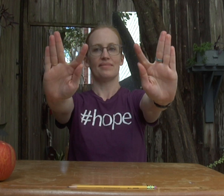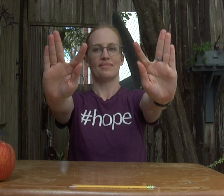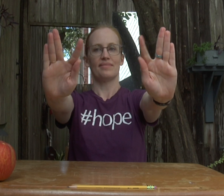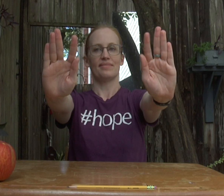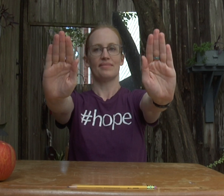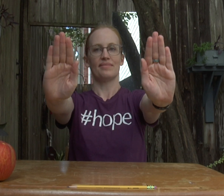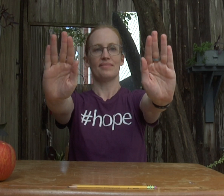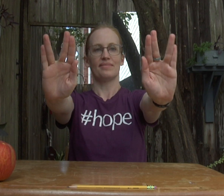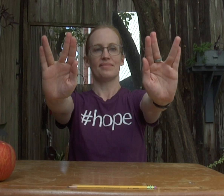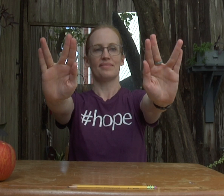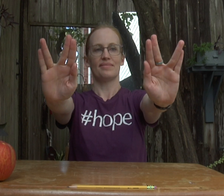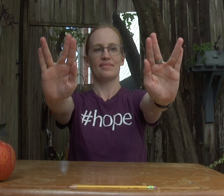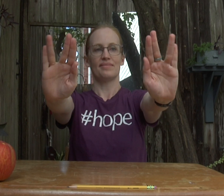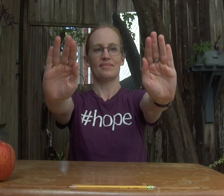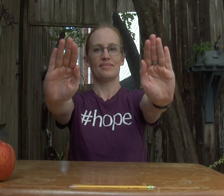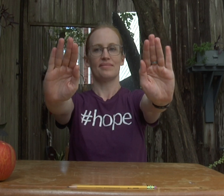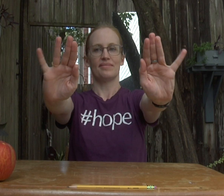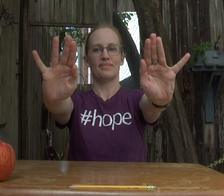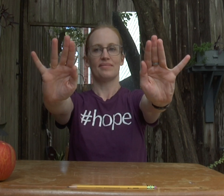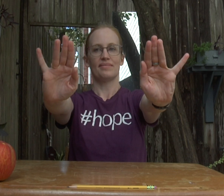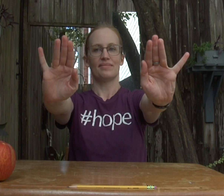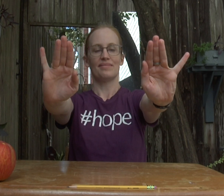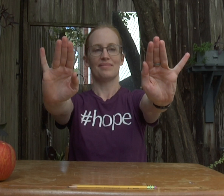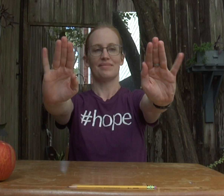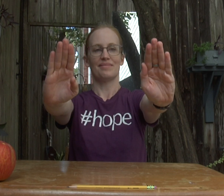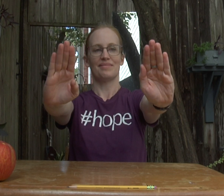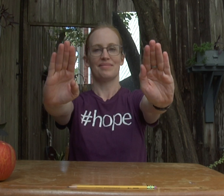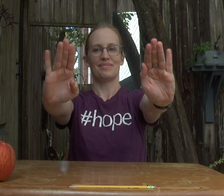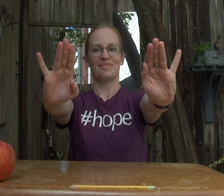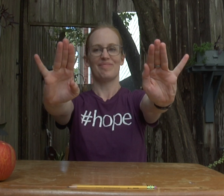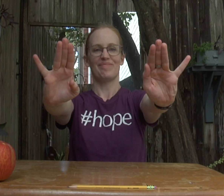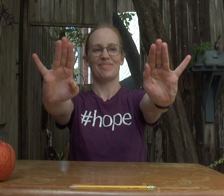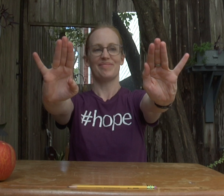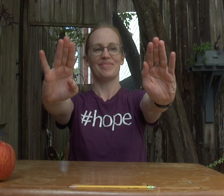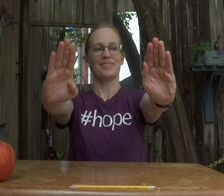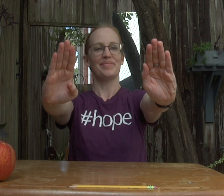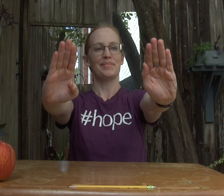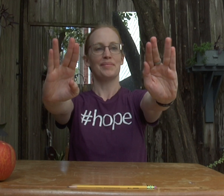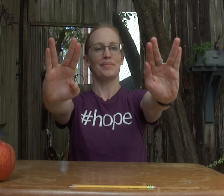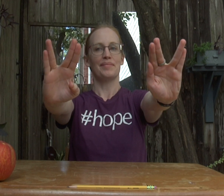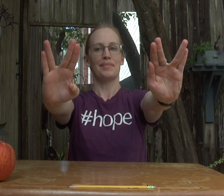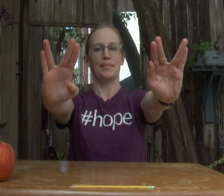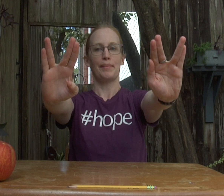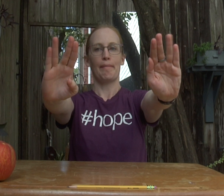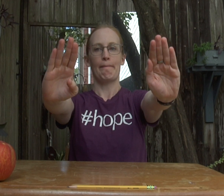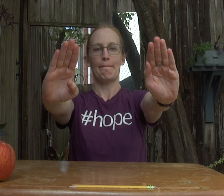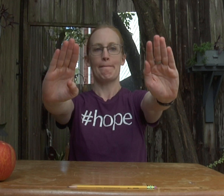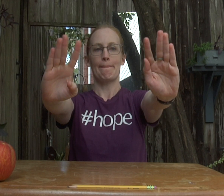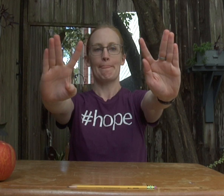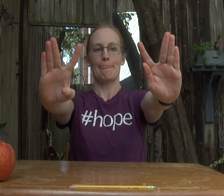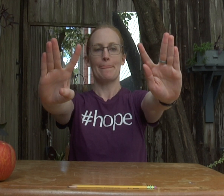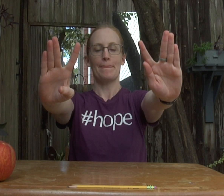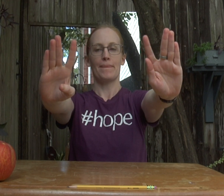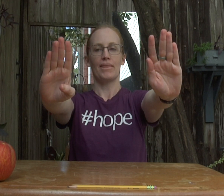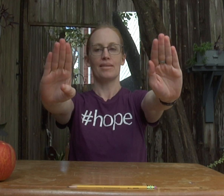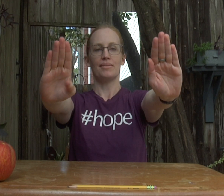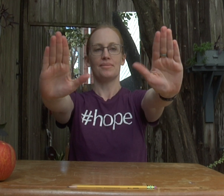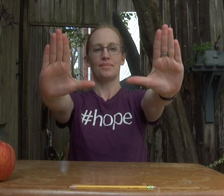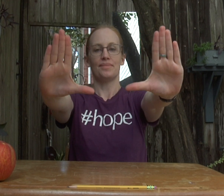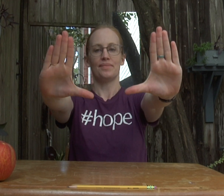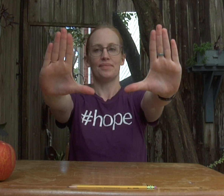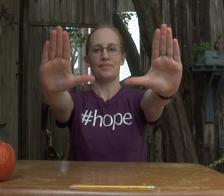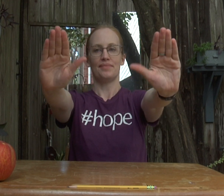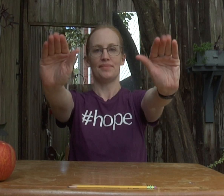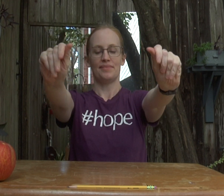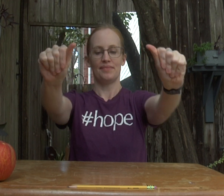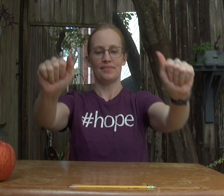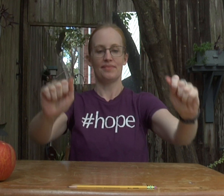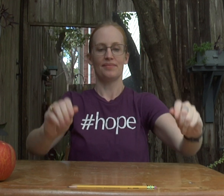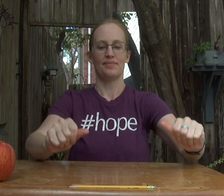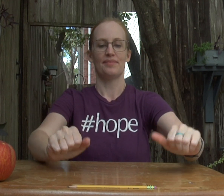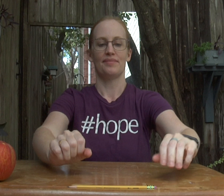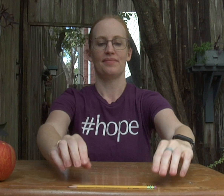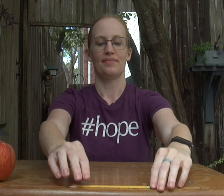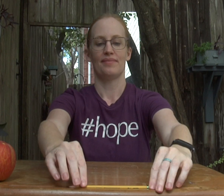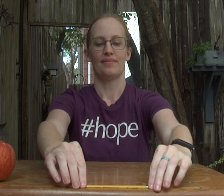all